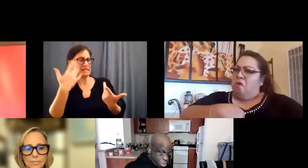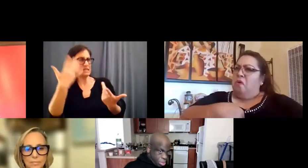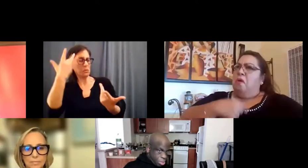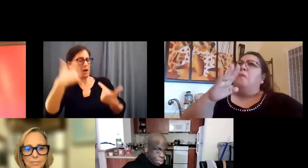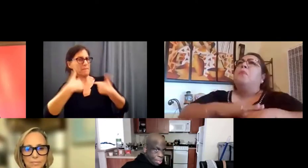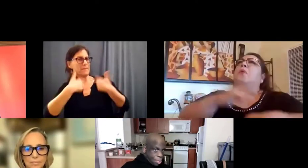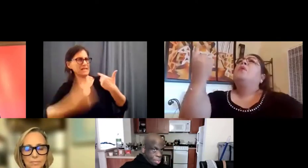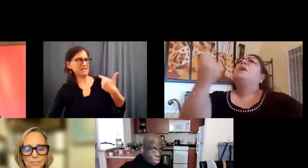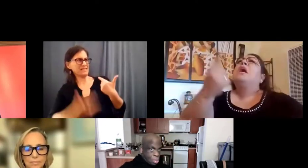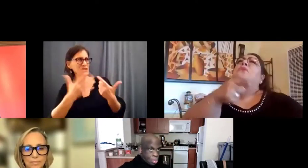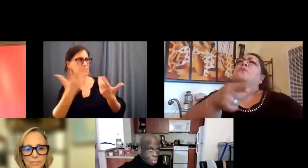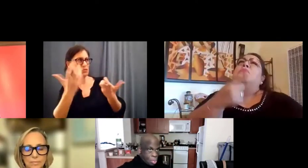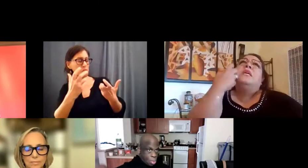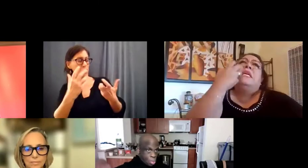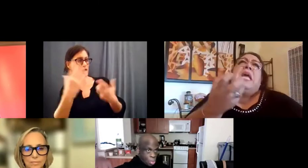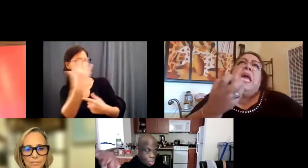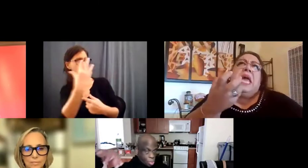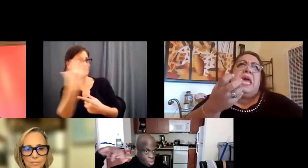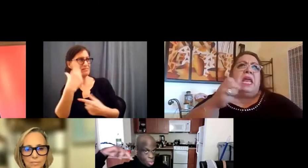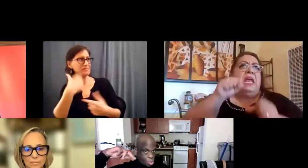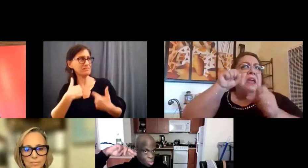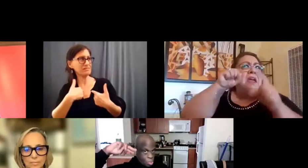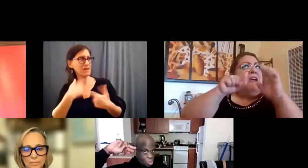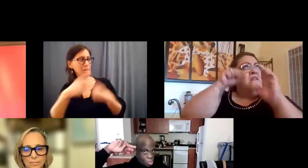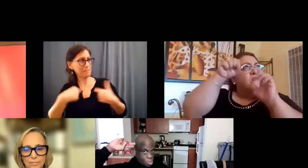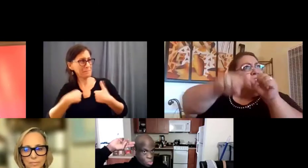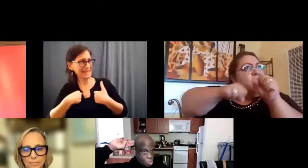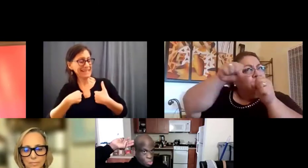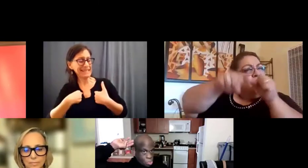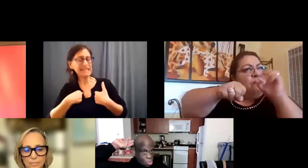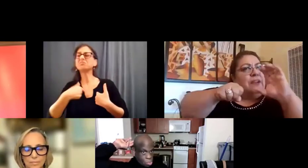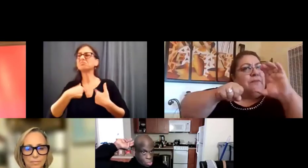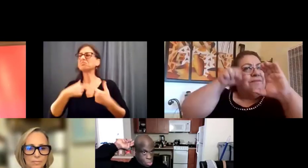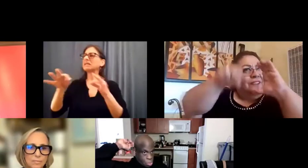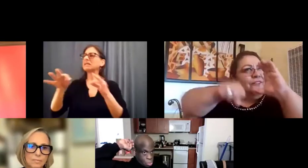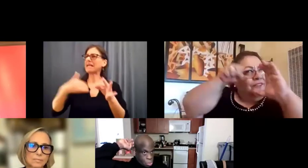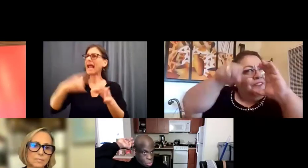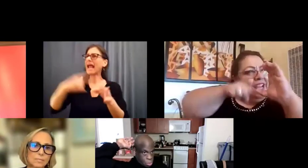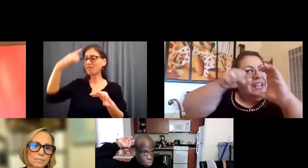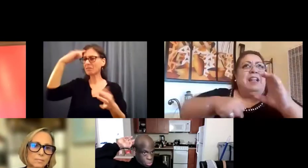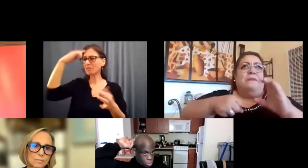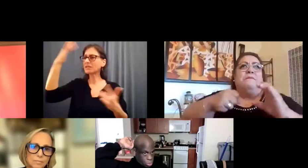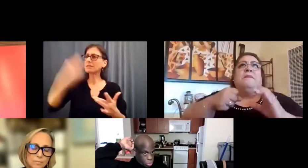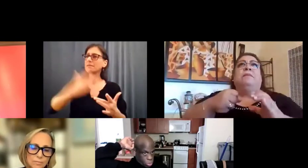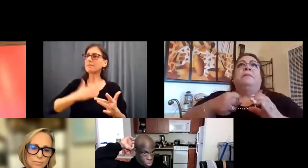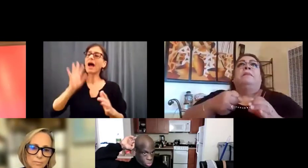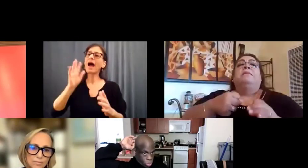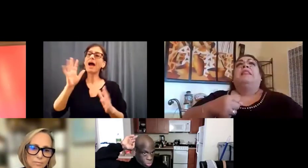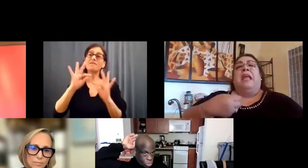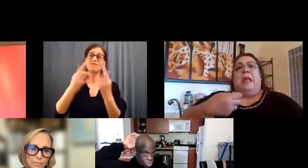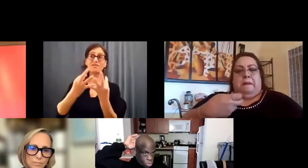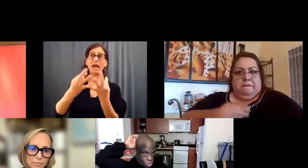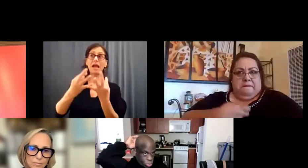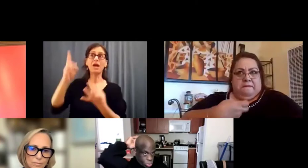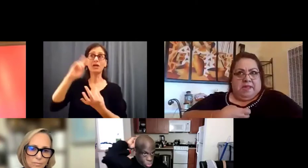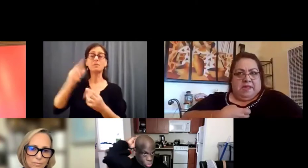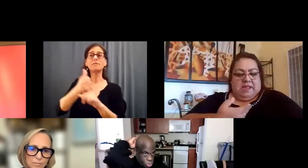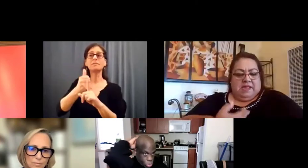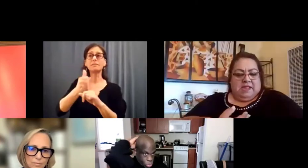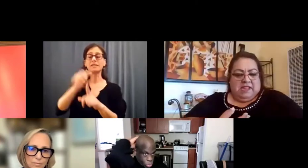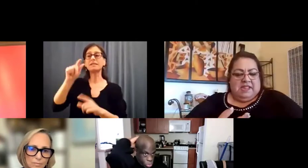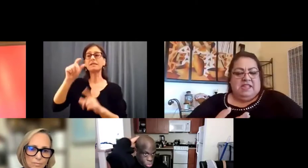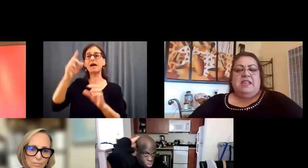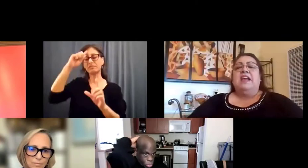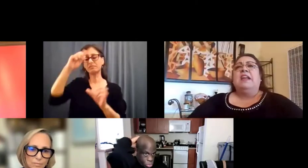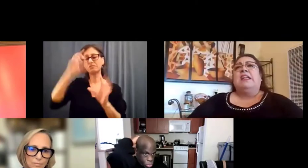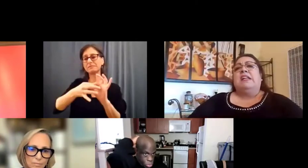Chamequa, why would you want to do a film about me? And I explained to her that I have some mental illness in my family. My uncle was schizophrenic, kind of lifelong